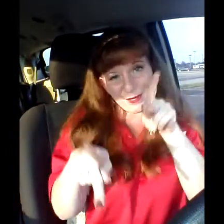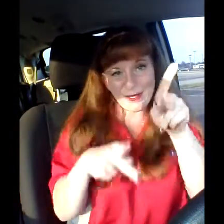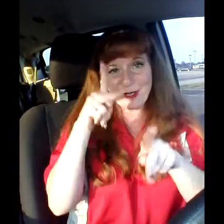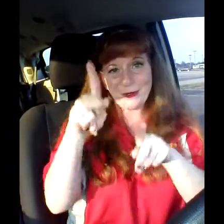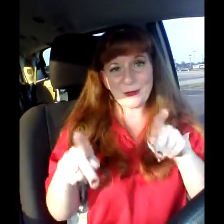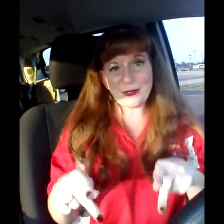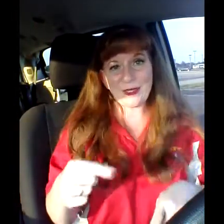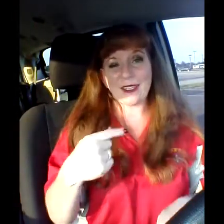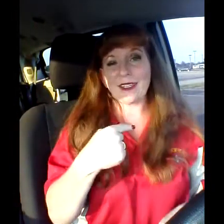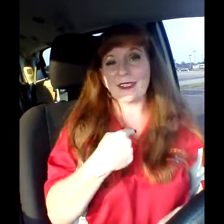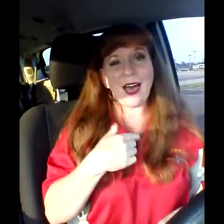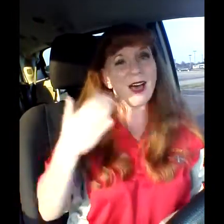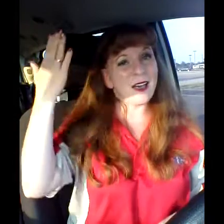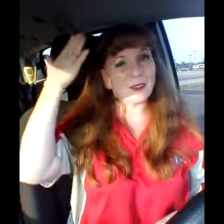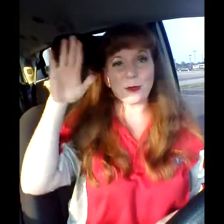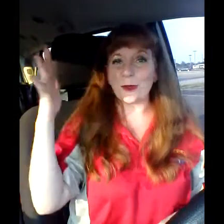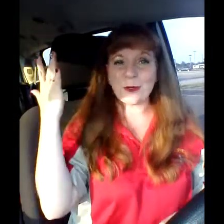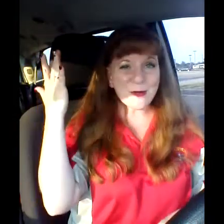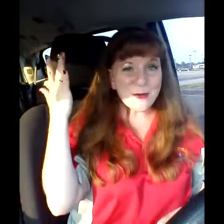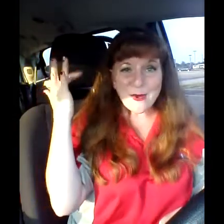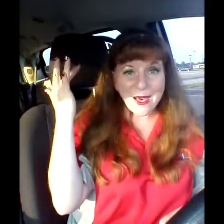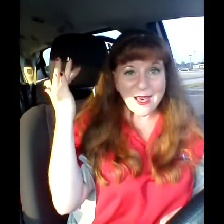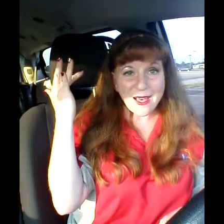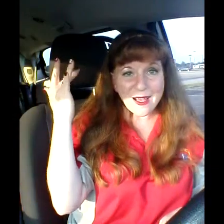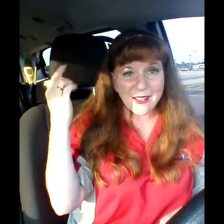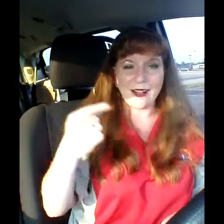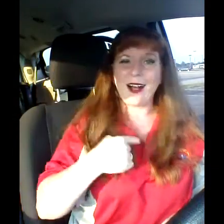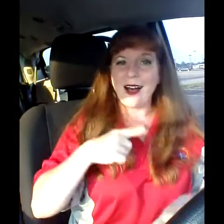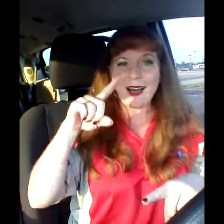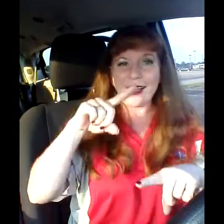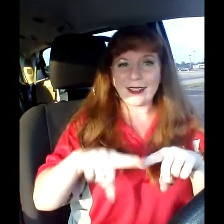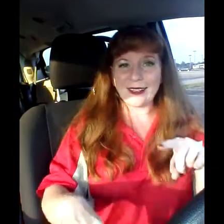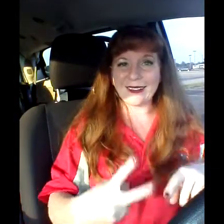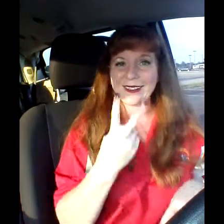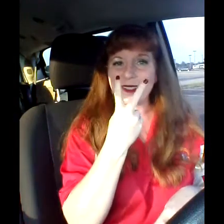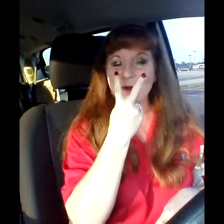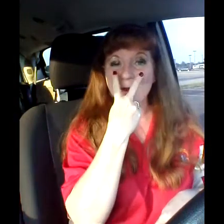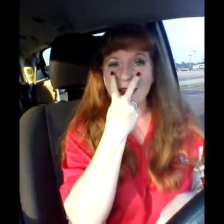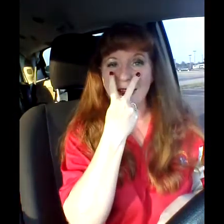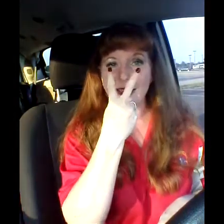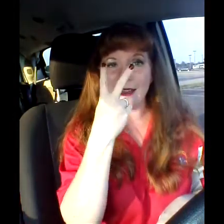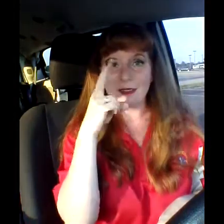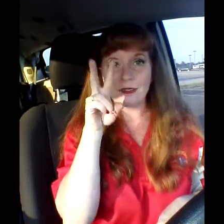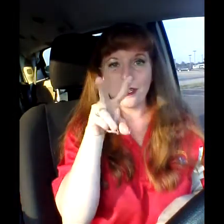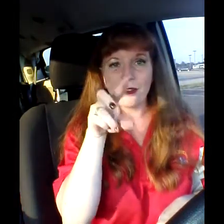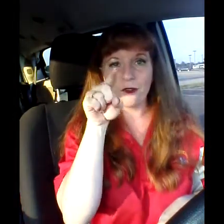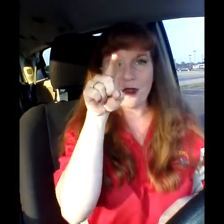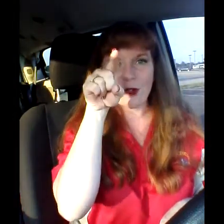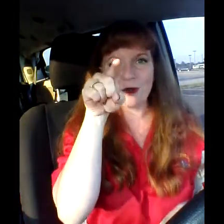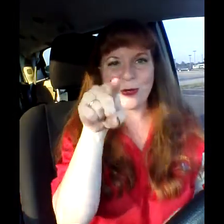people And I don't know where I can't keep my eyes off of